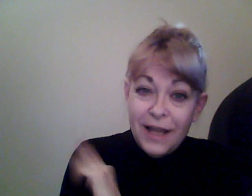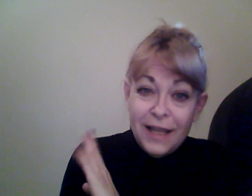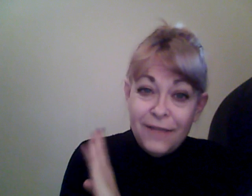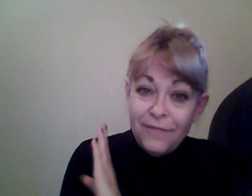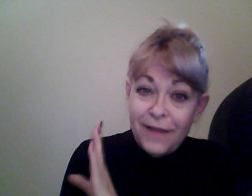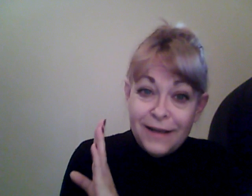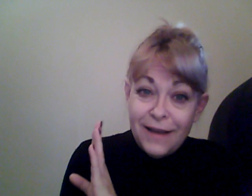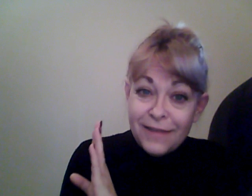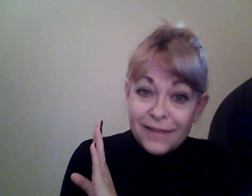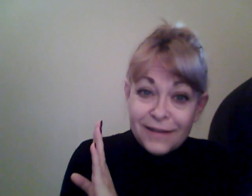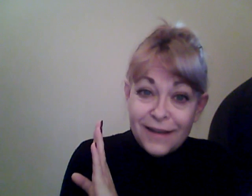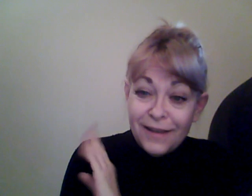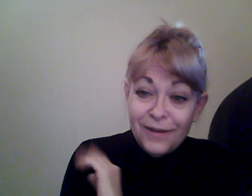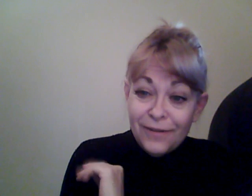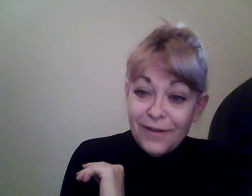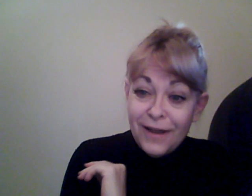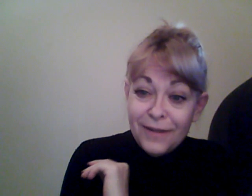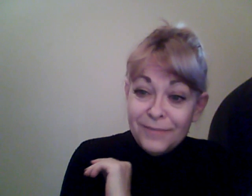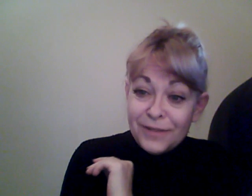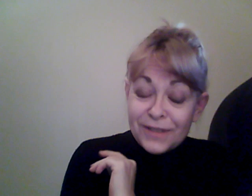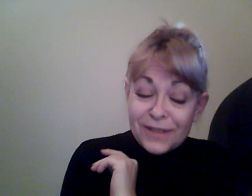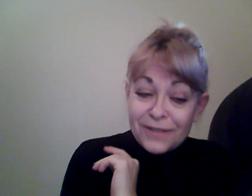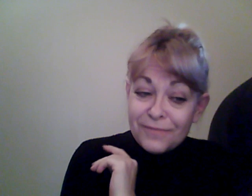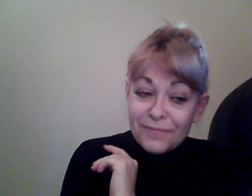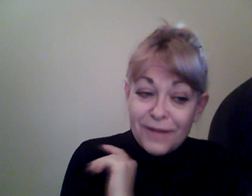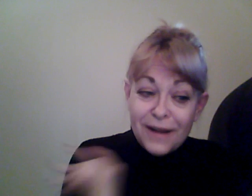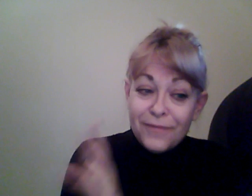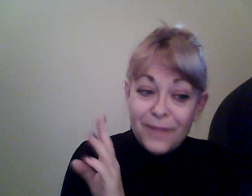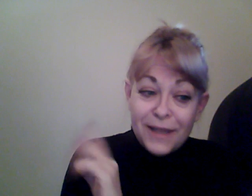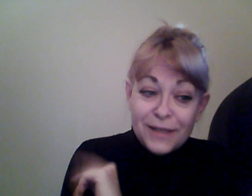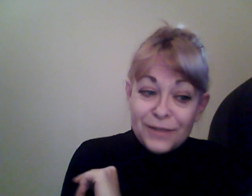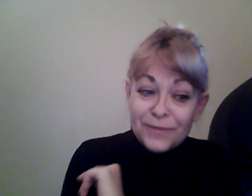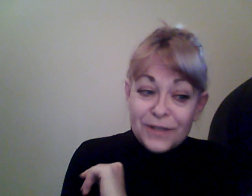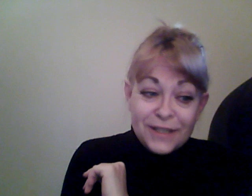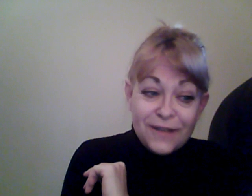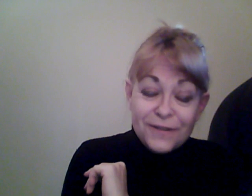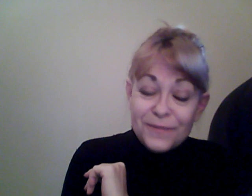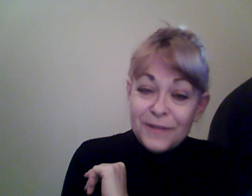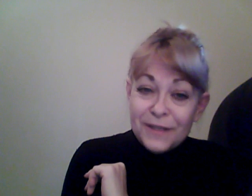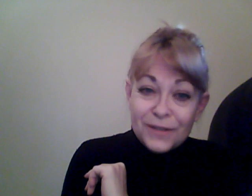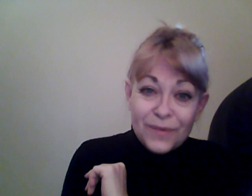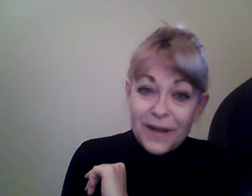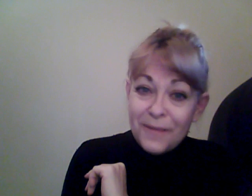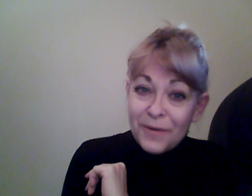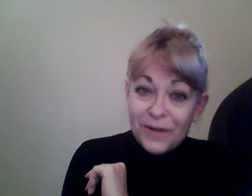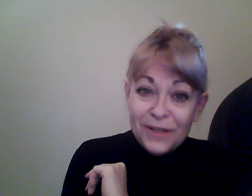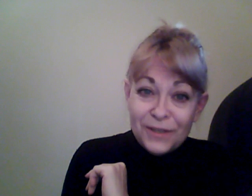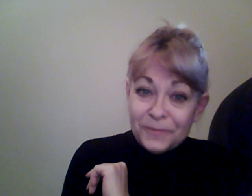I ain't fighting nothing. You know, I'm just, whatever my intuition tells me is what I'm going to do.